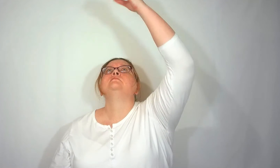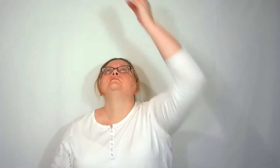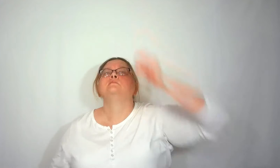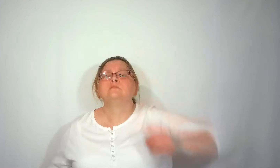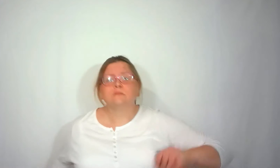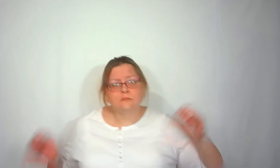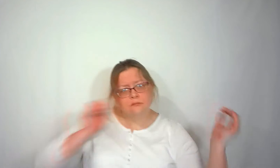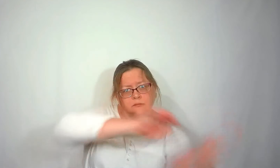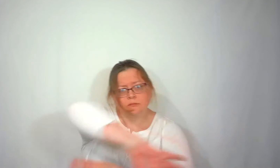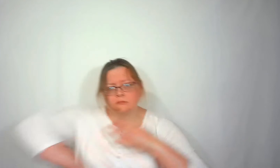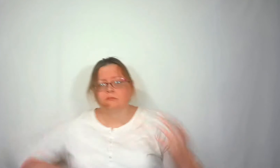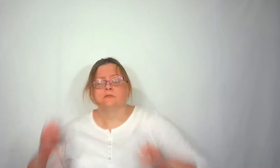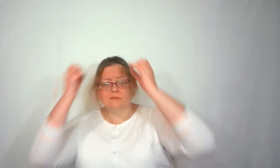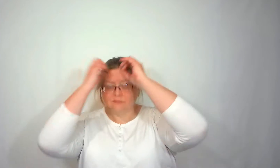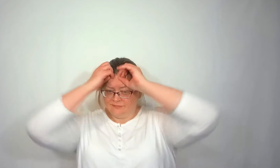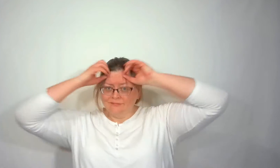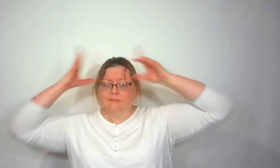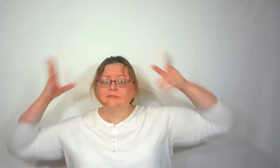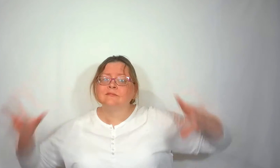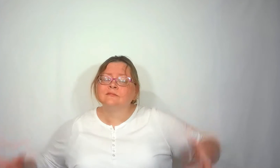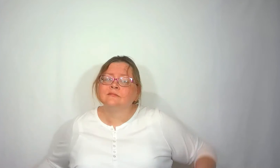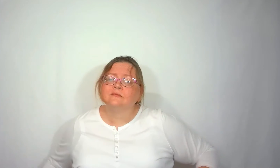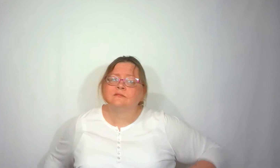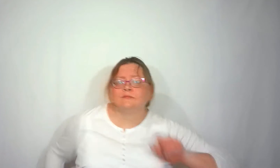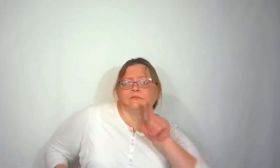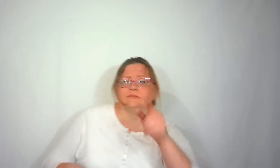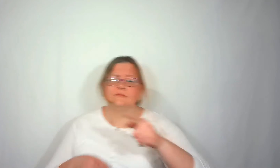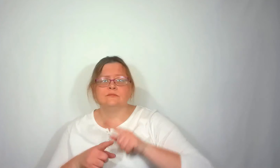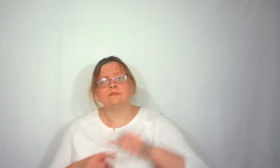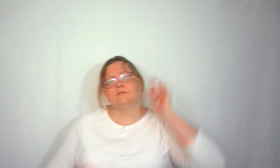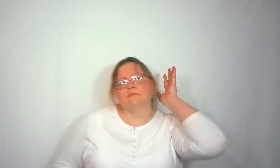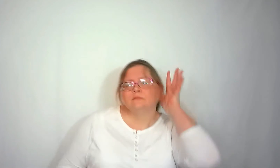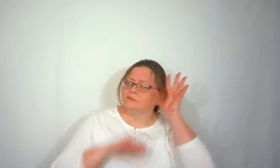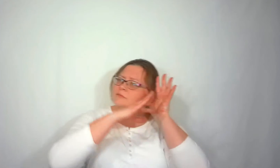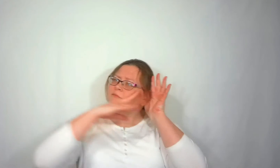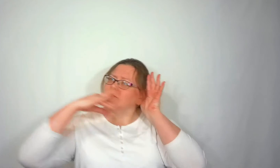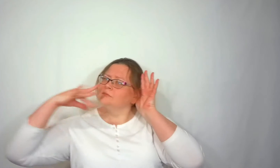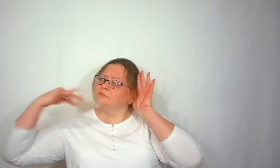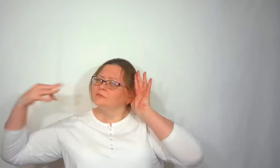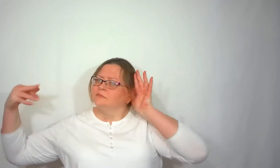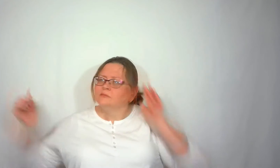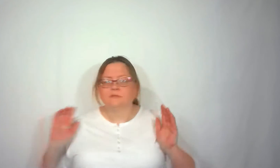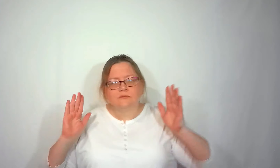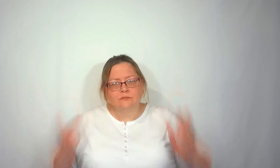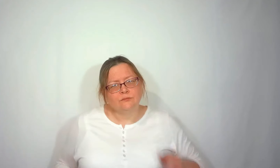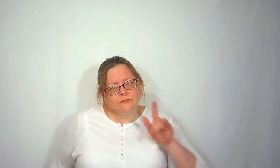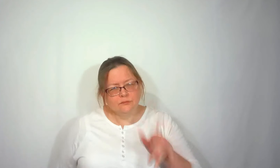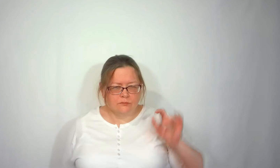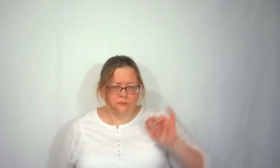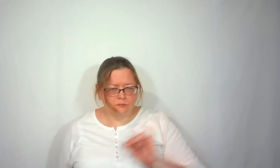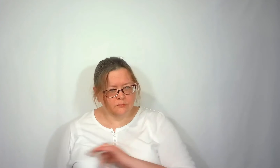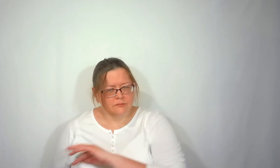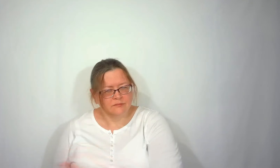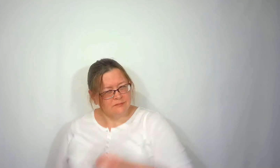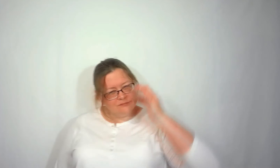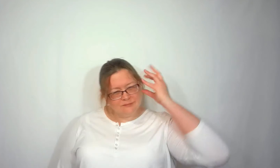There's a world that understands Where you don't hear the whispers In the room You're walking in